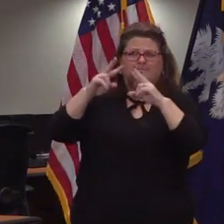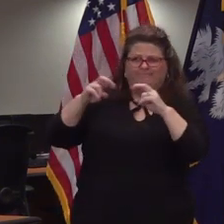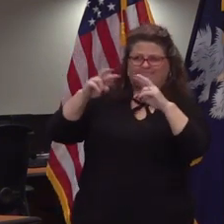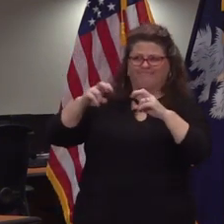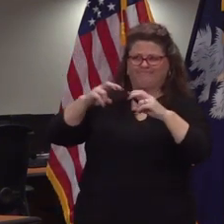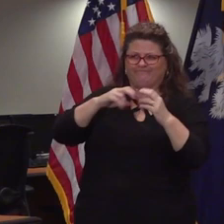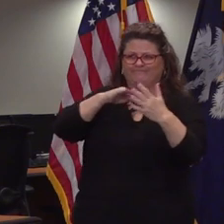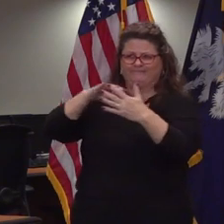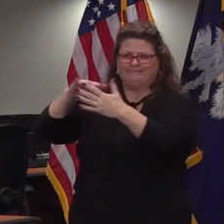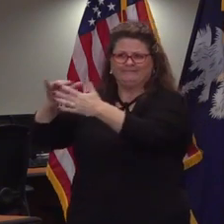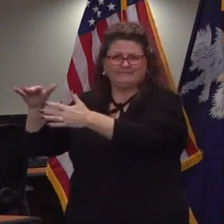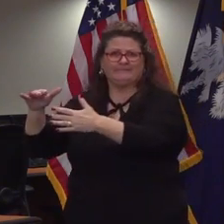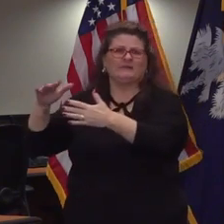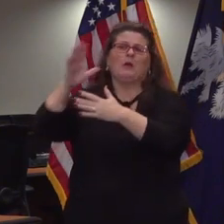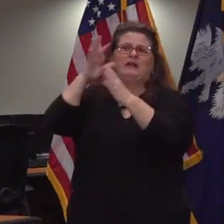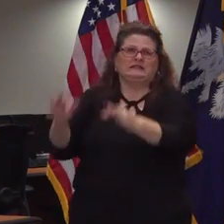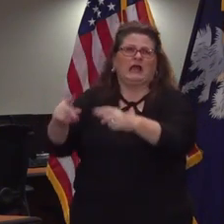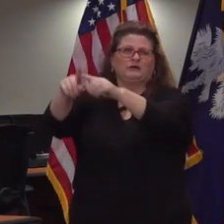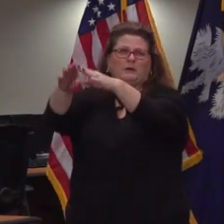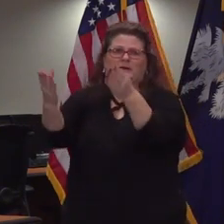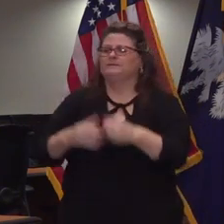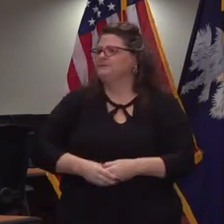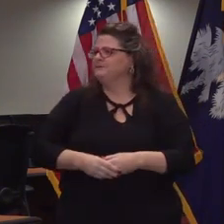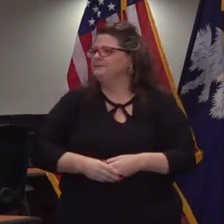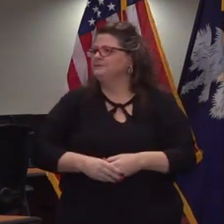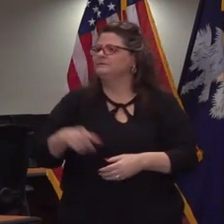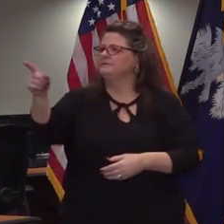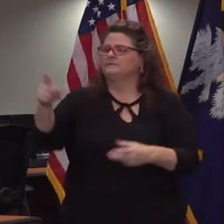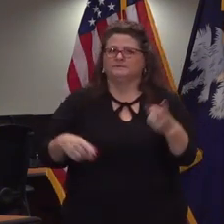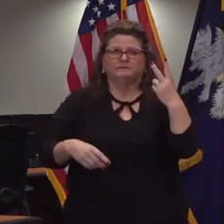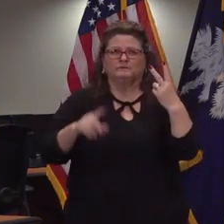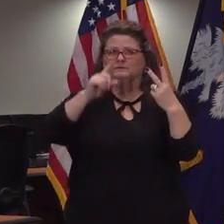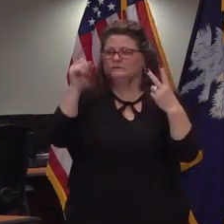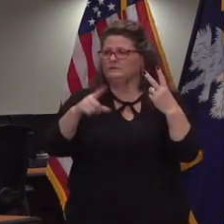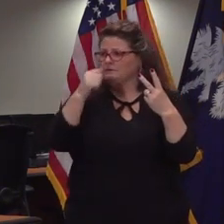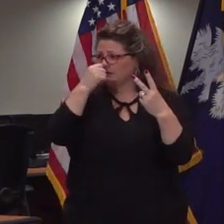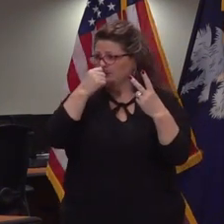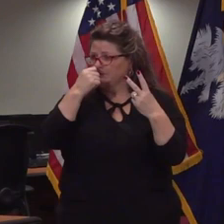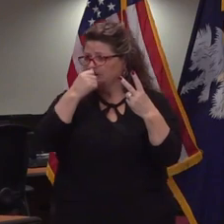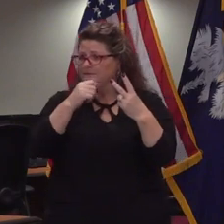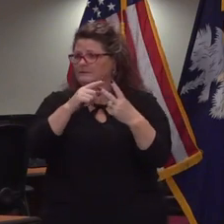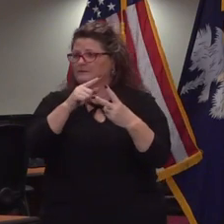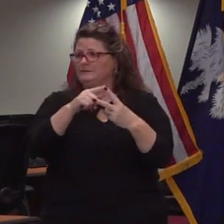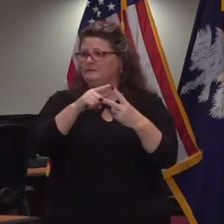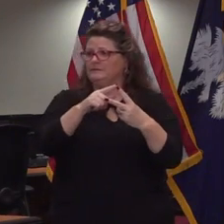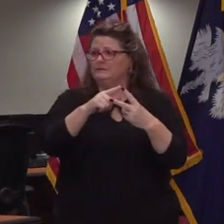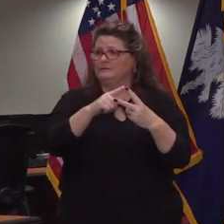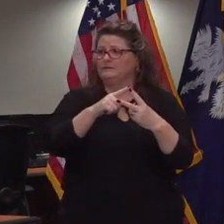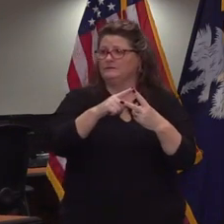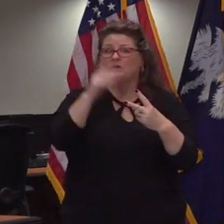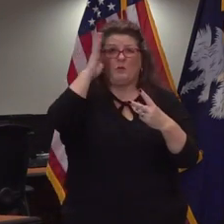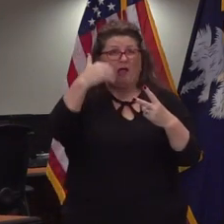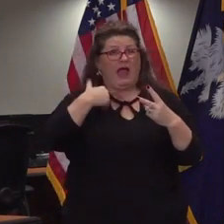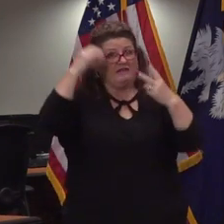based on the facts and the data will make those decisions yes ma'am um two questions um one of them is should we expect there to be any teacher or